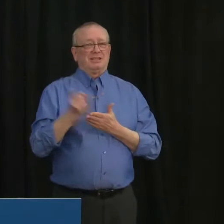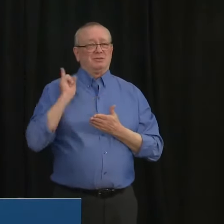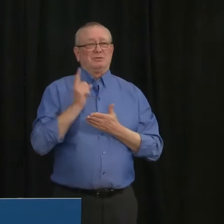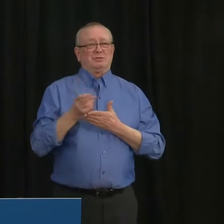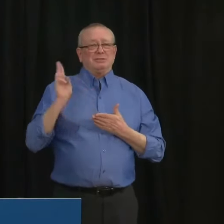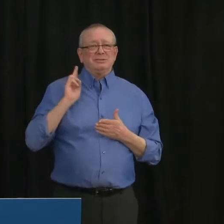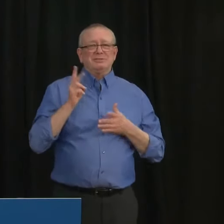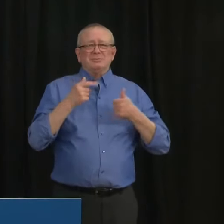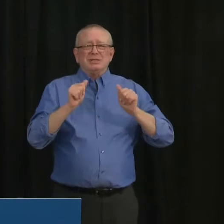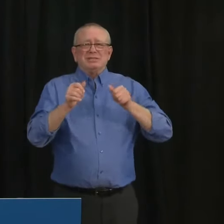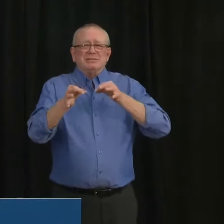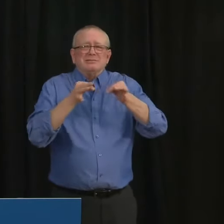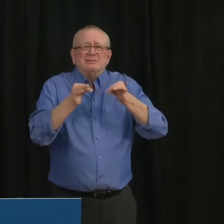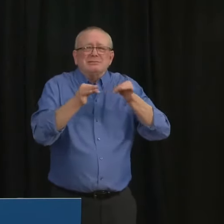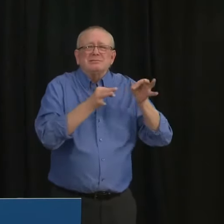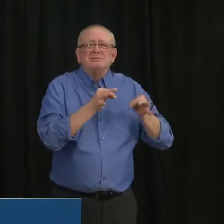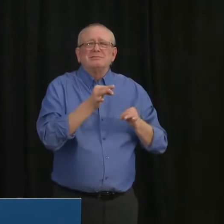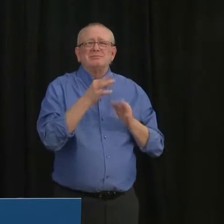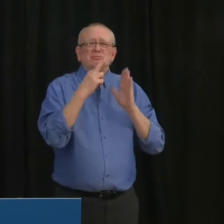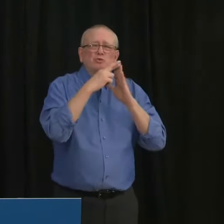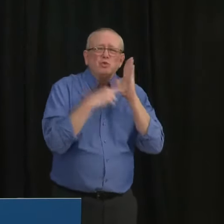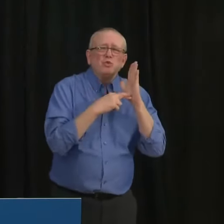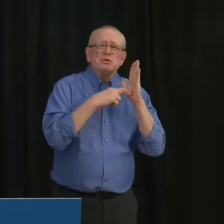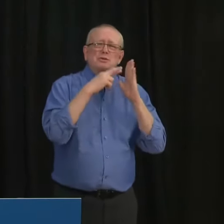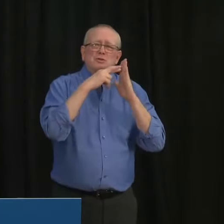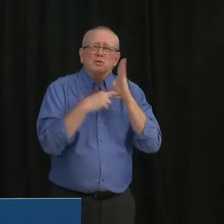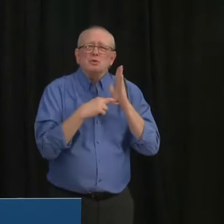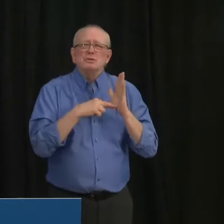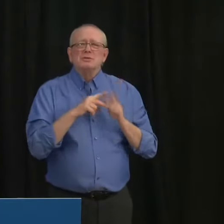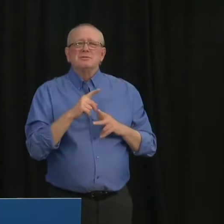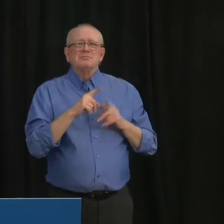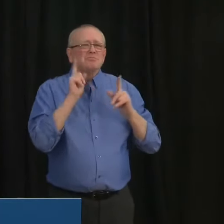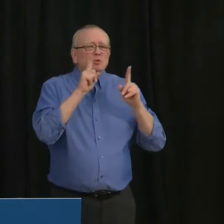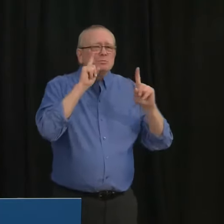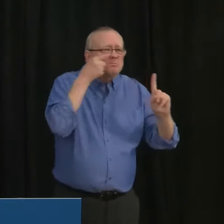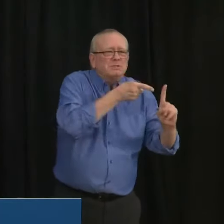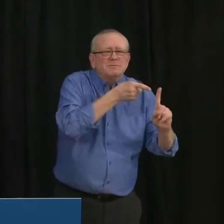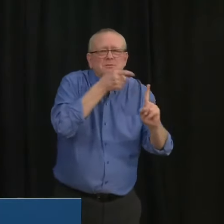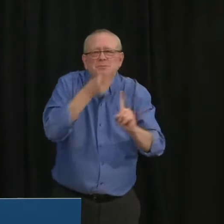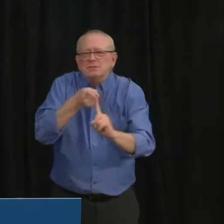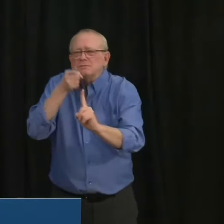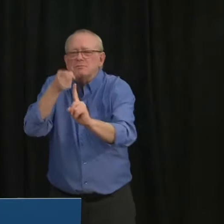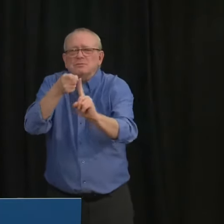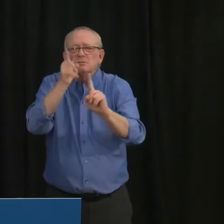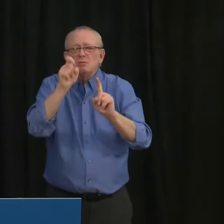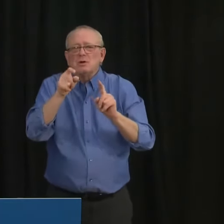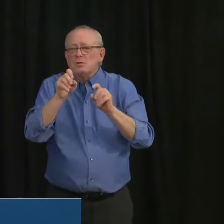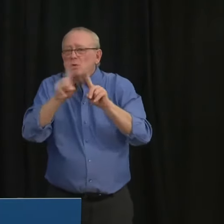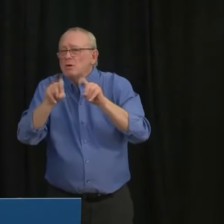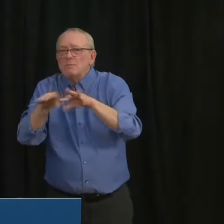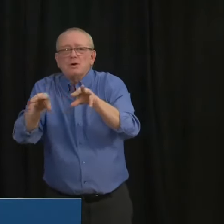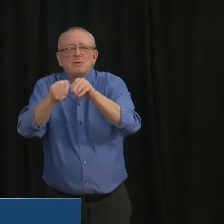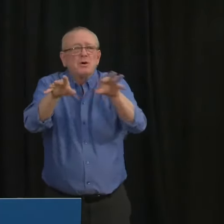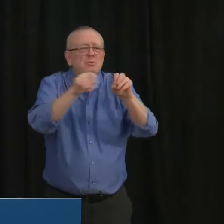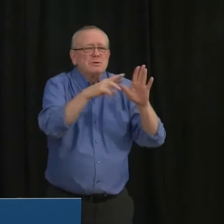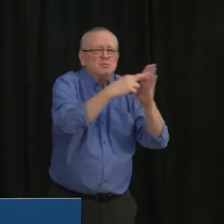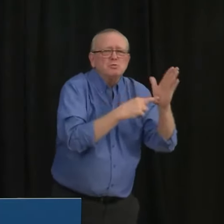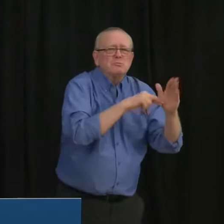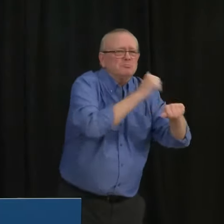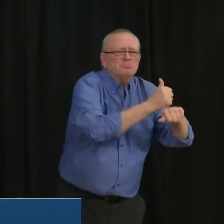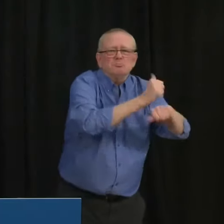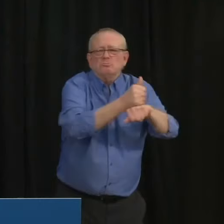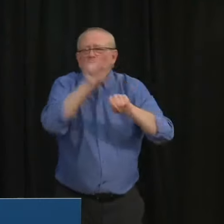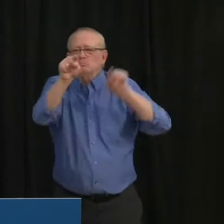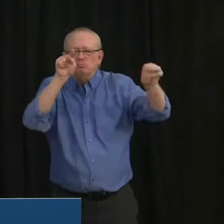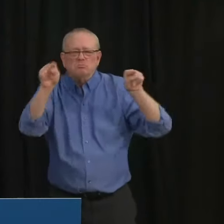targeted measures aimed at places where the data clearly showed that COVID-19 was spreading. The vast majority of Albertans have